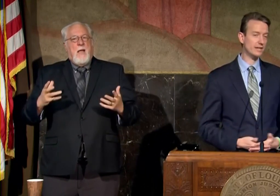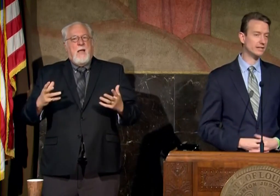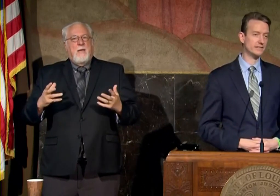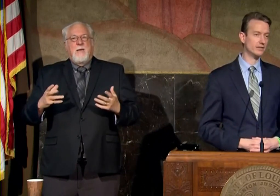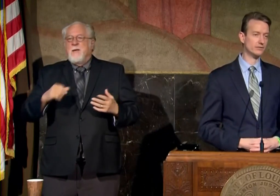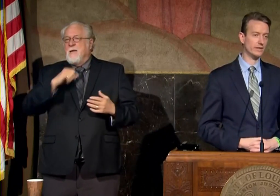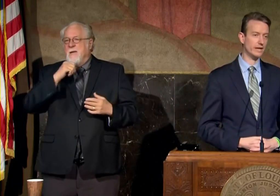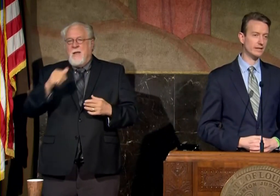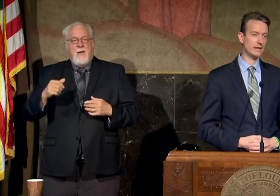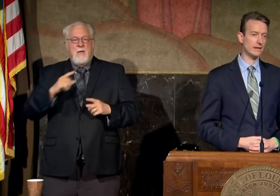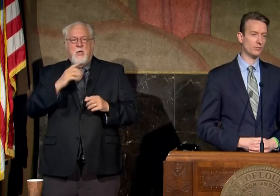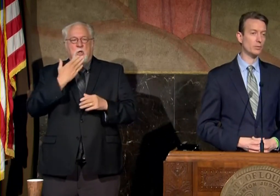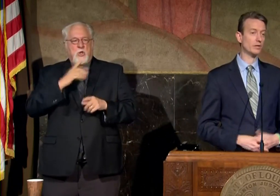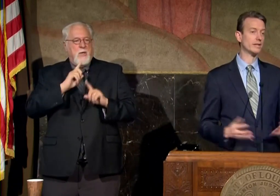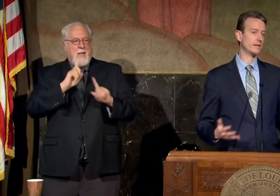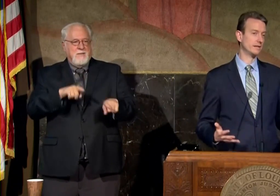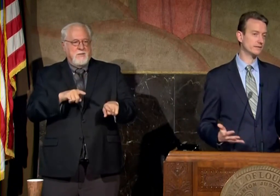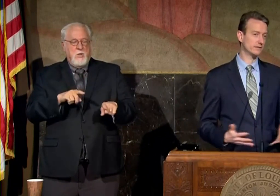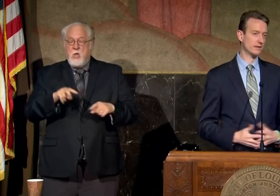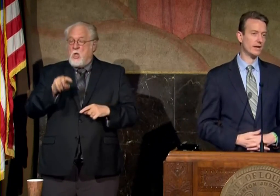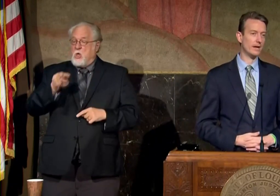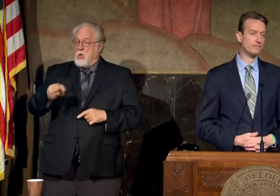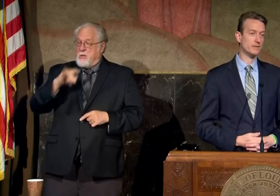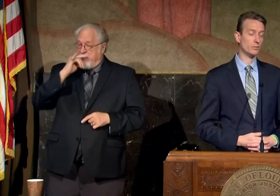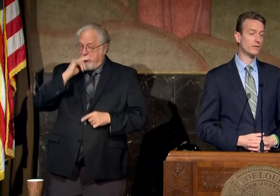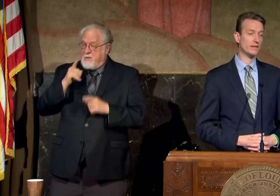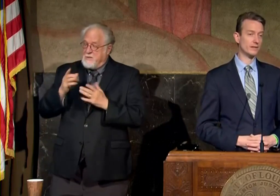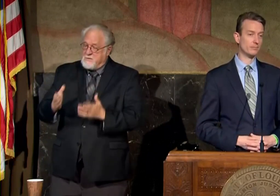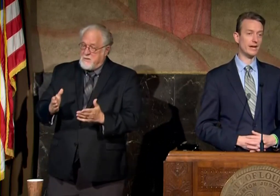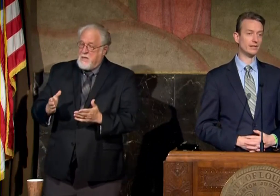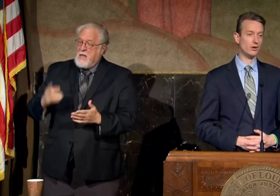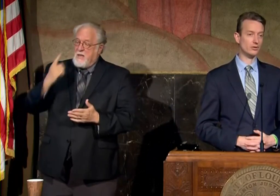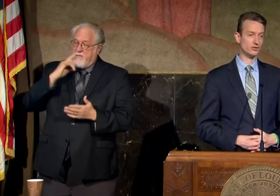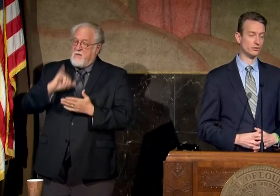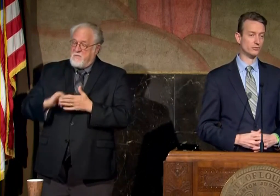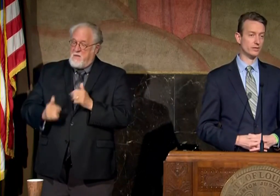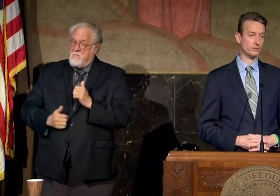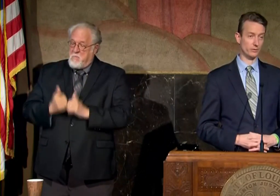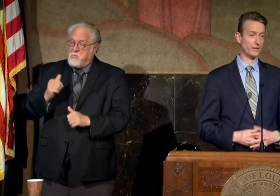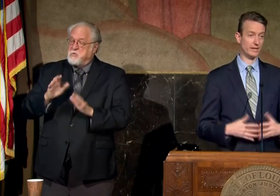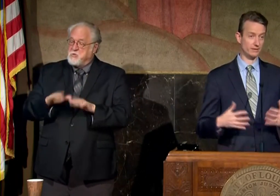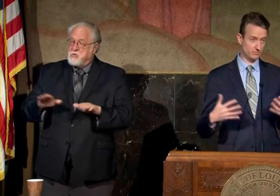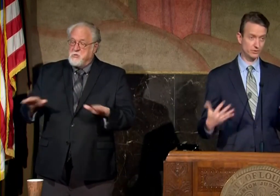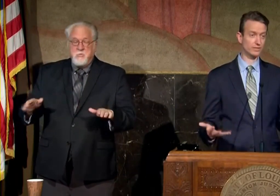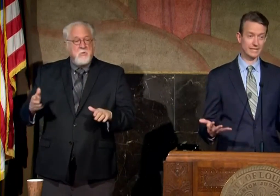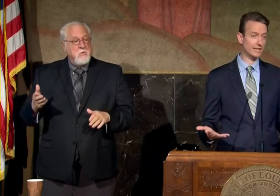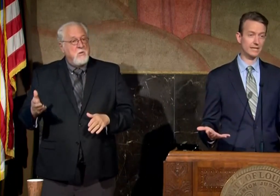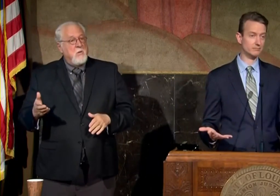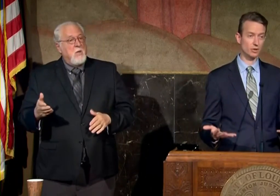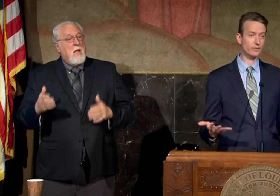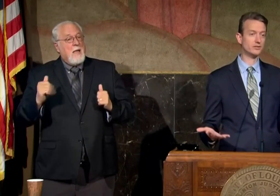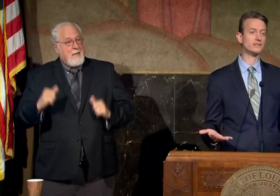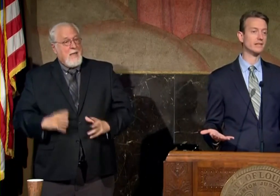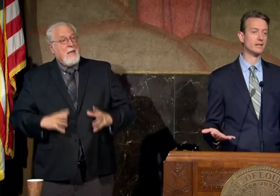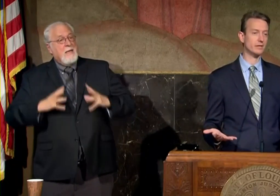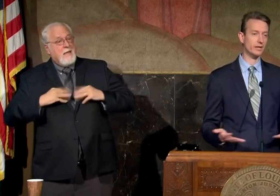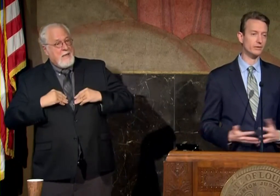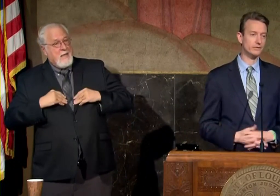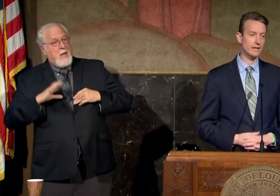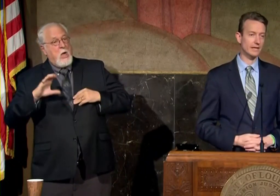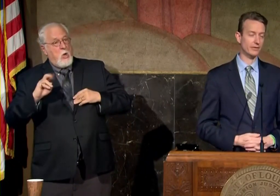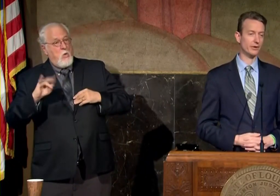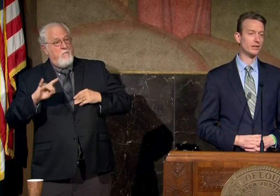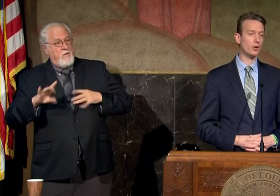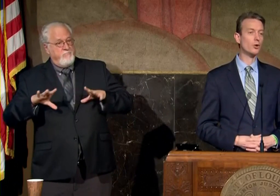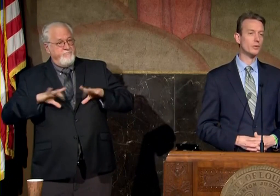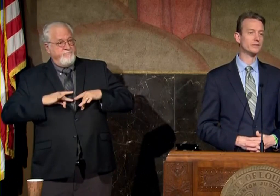there's just not an easy answer to that when we look at kids um we think that by and large children though they certainly can get coveted just like anybody else